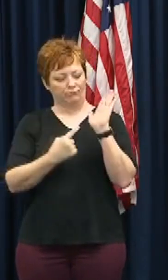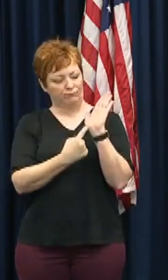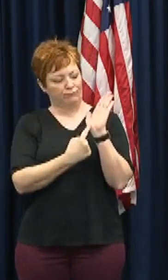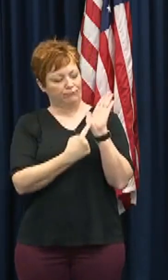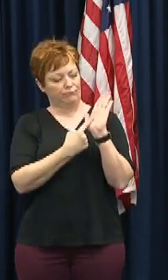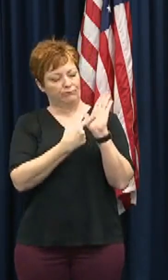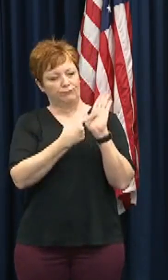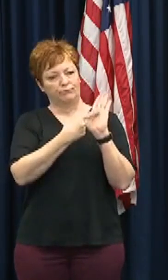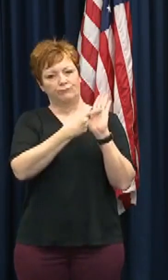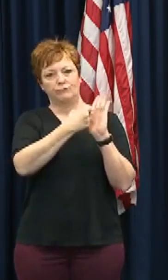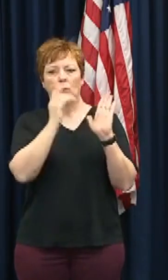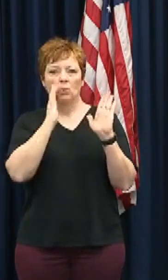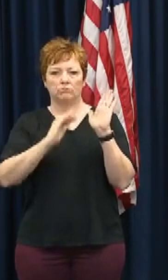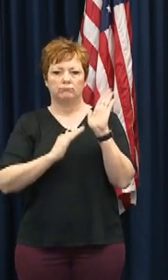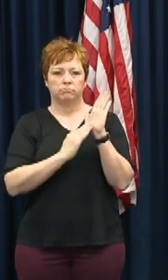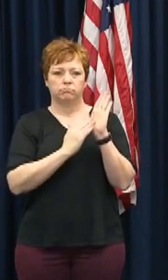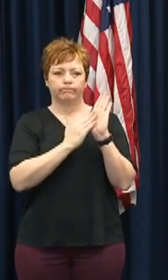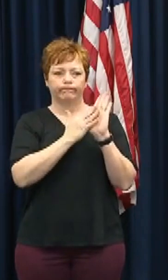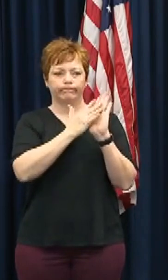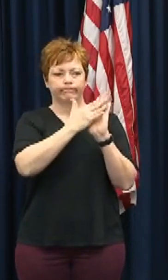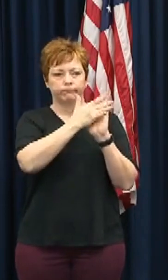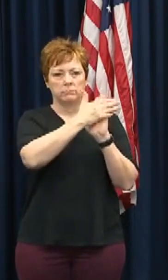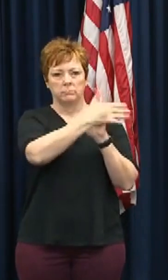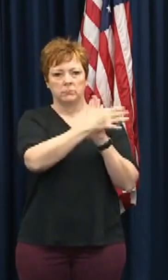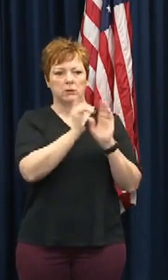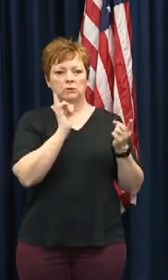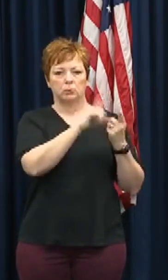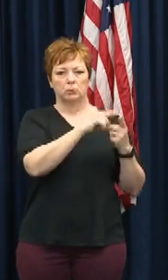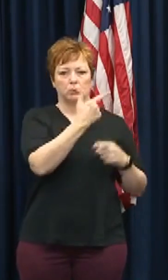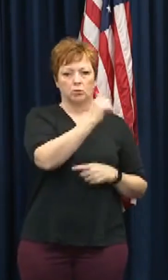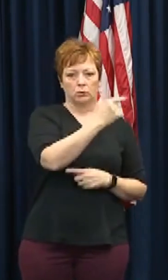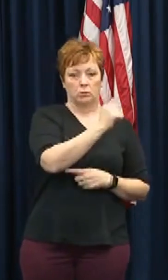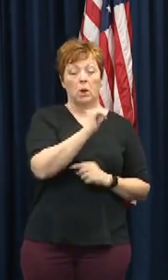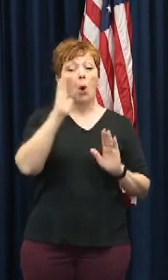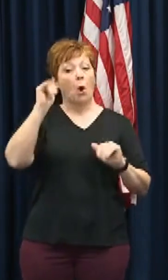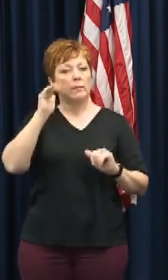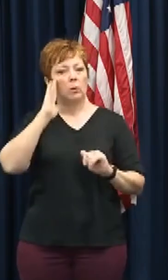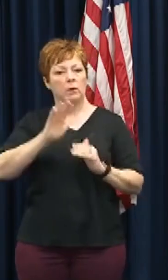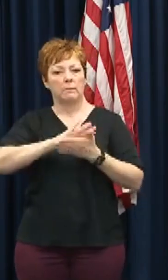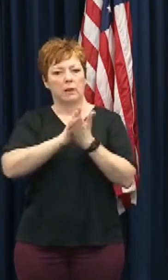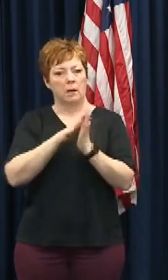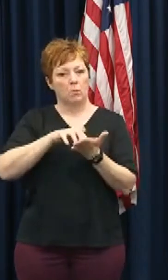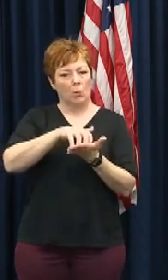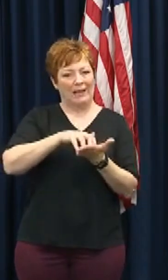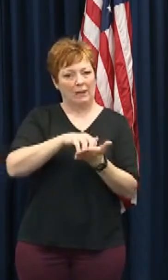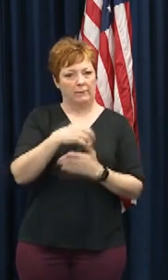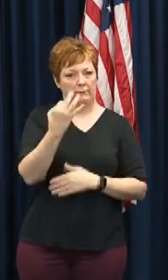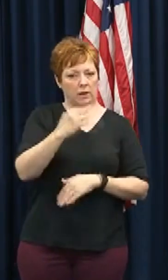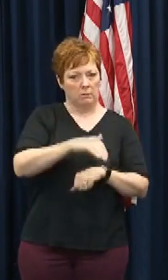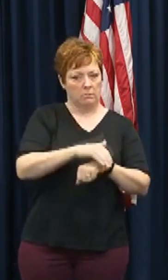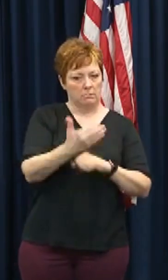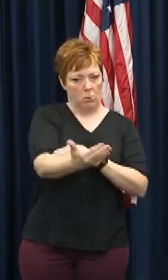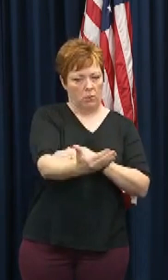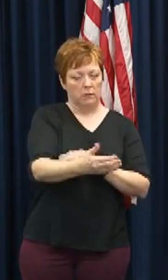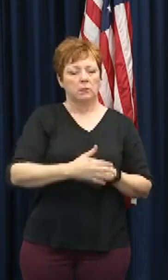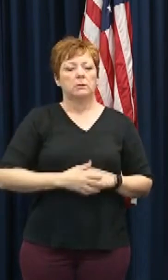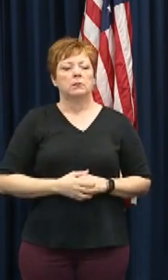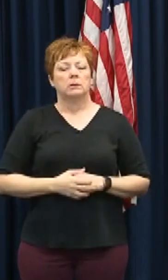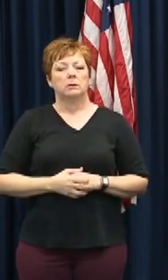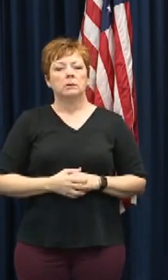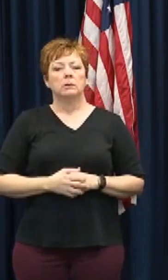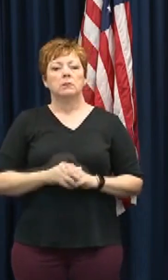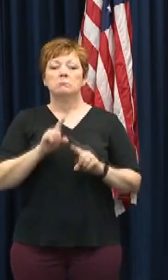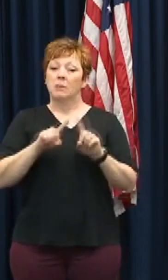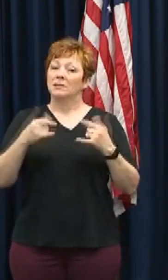towards Georgia. And hopefully by Friday morning, she will be weakened somewhat and head into Georgia. Still looking at